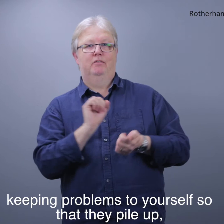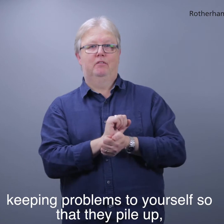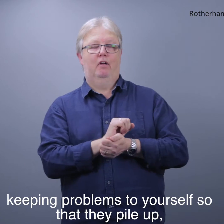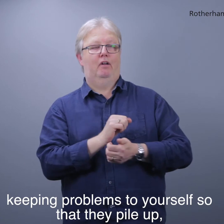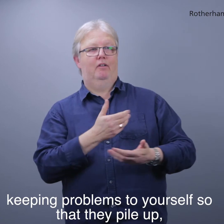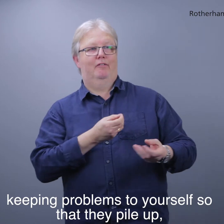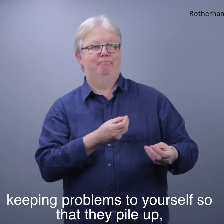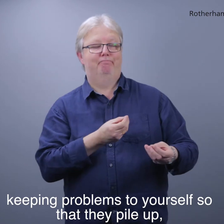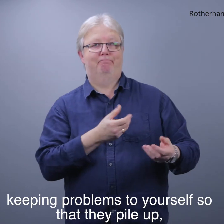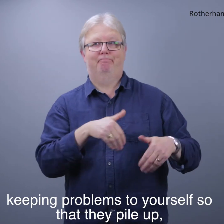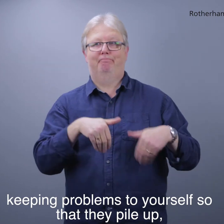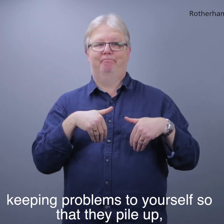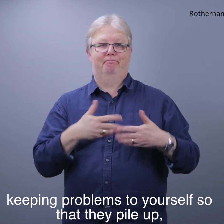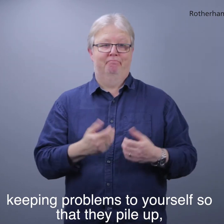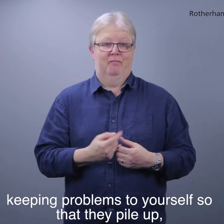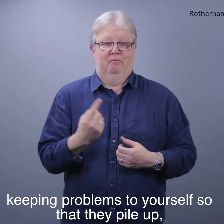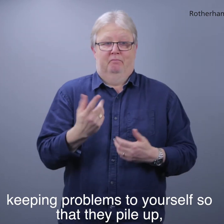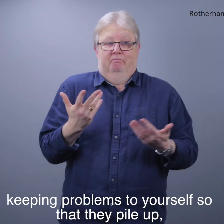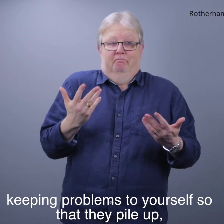problems to yourself, so that they pile up.